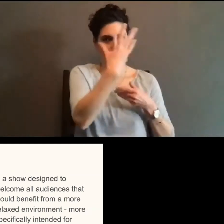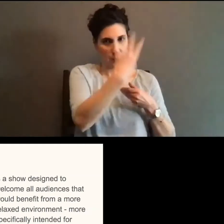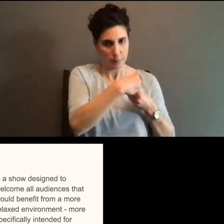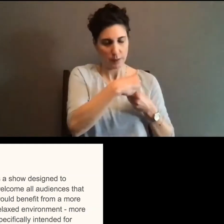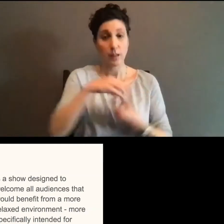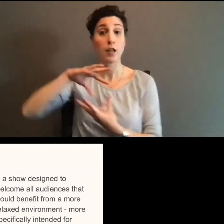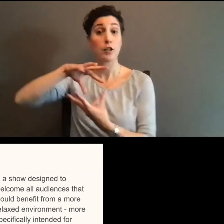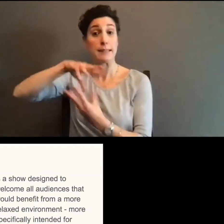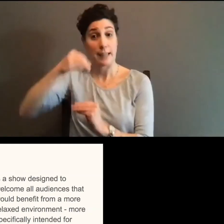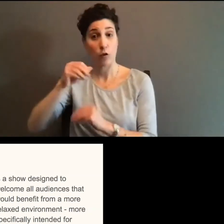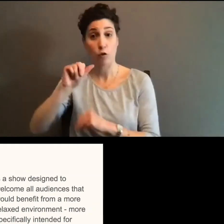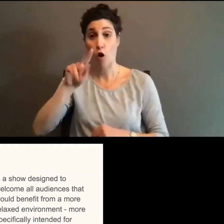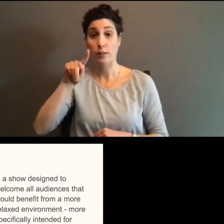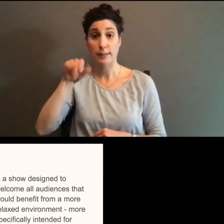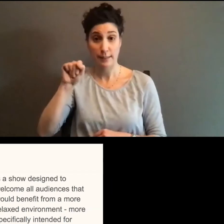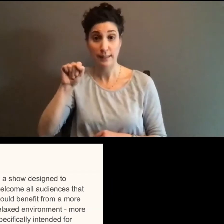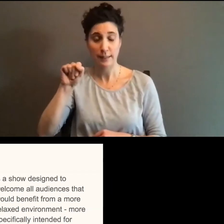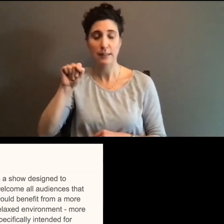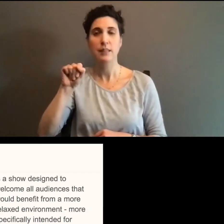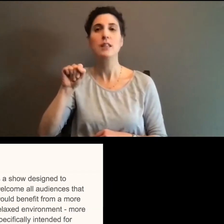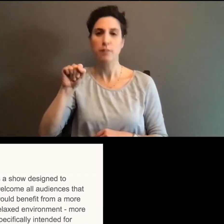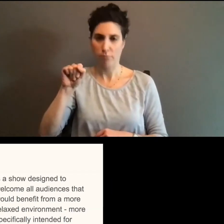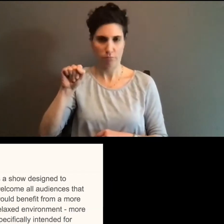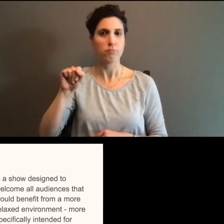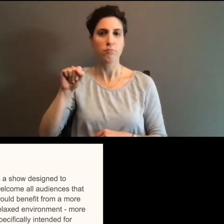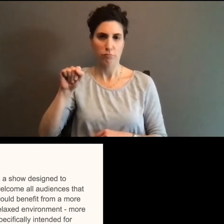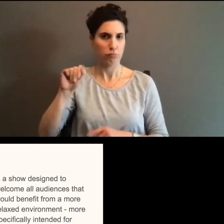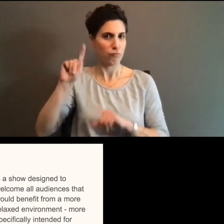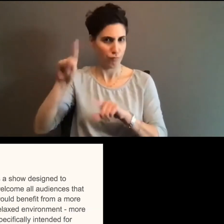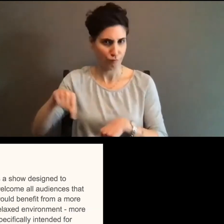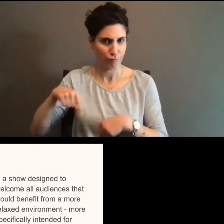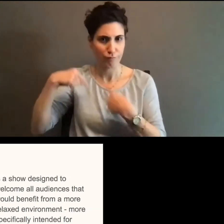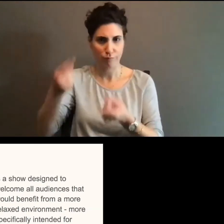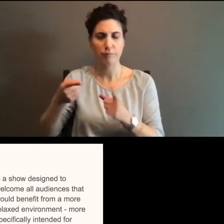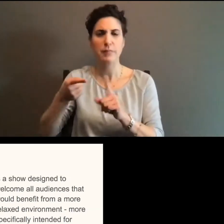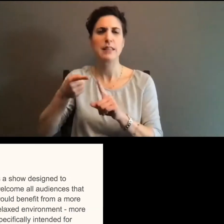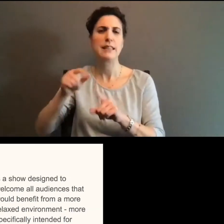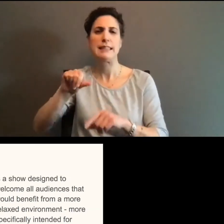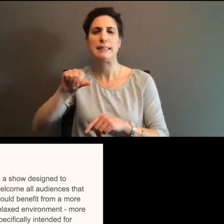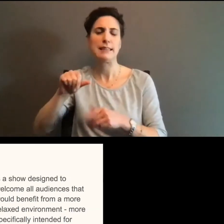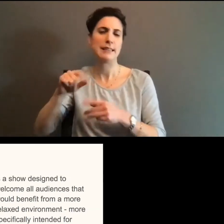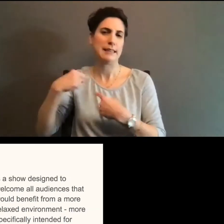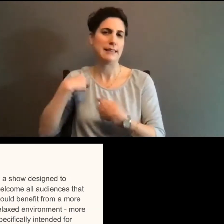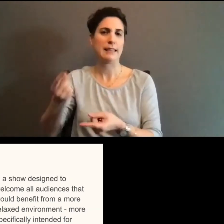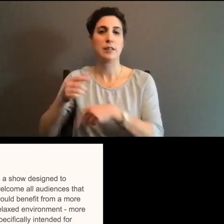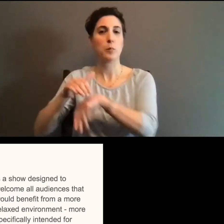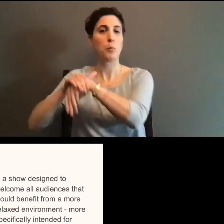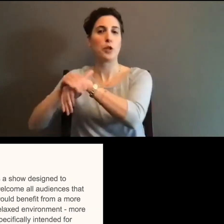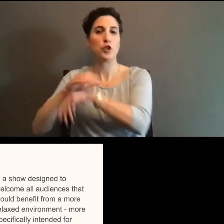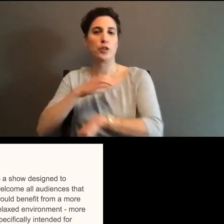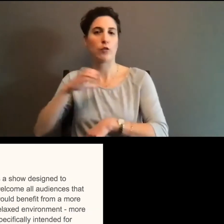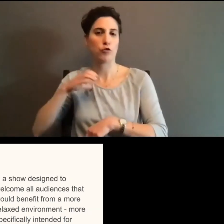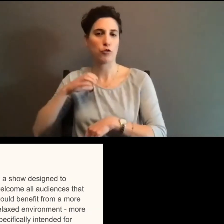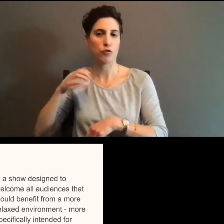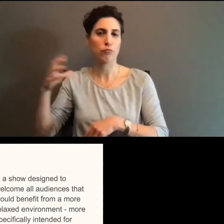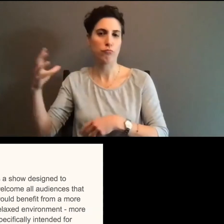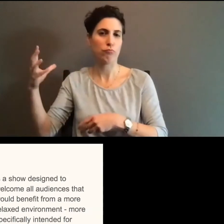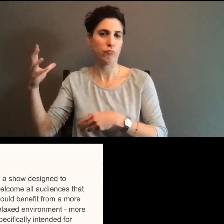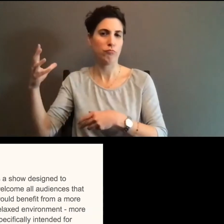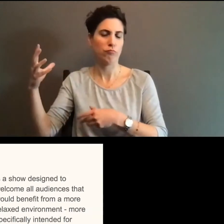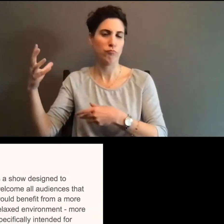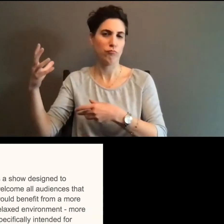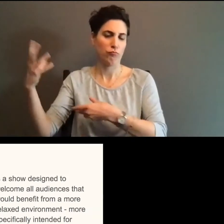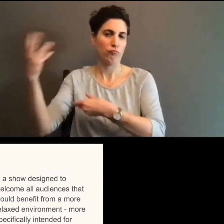tangled arts. We have been deep in the process since the British council, um, started working with include arts to bring it to Canada.